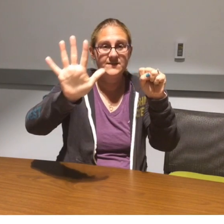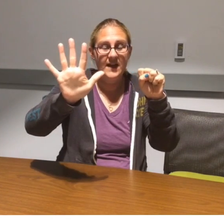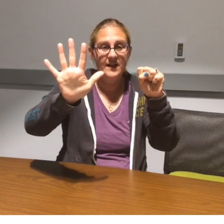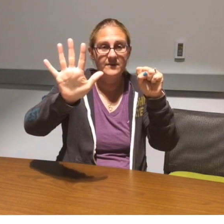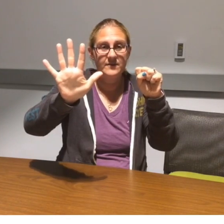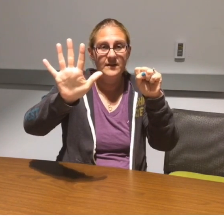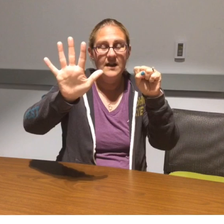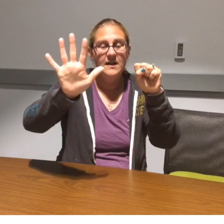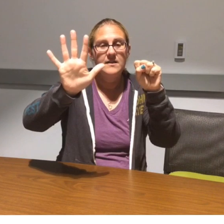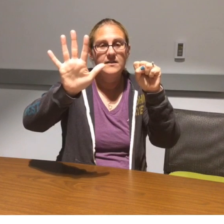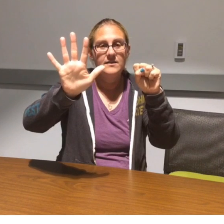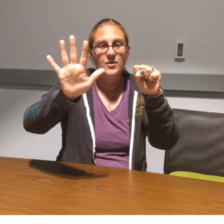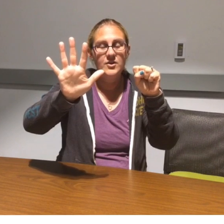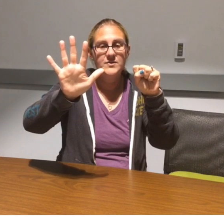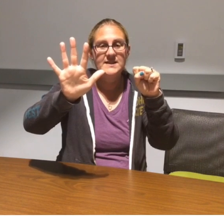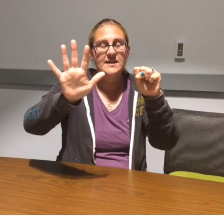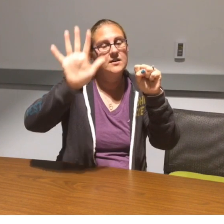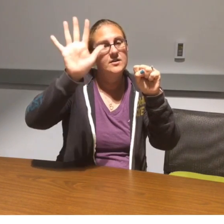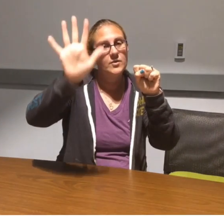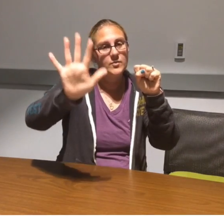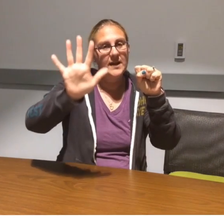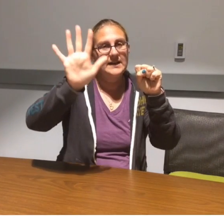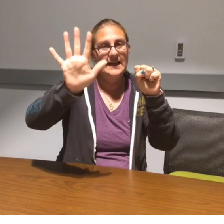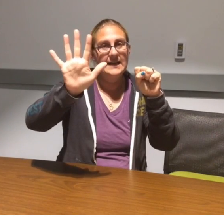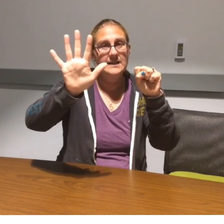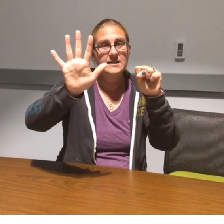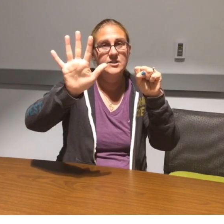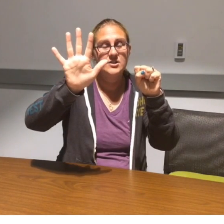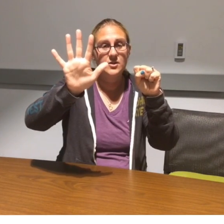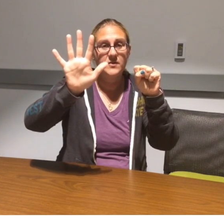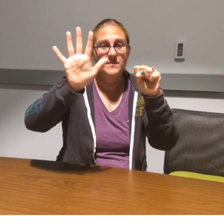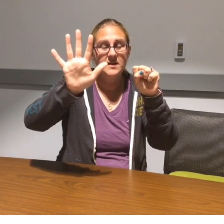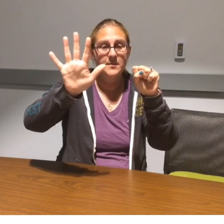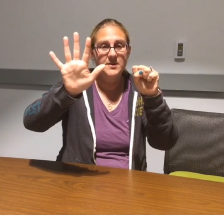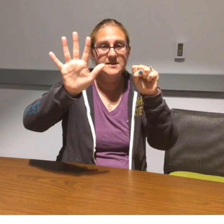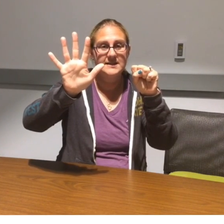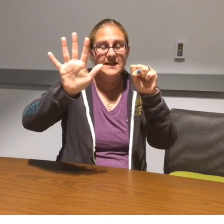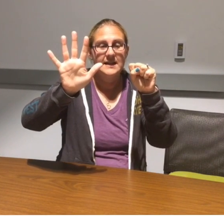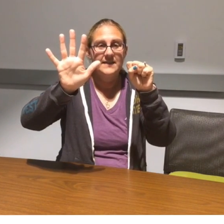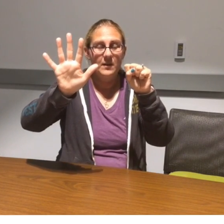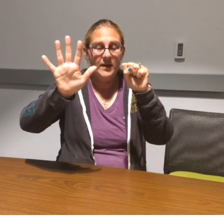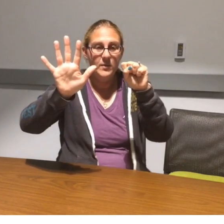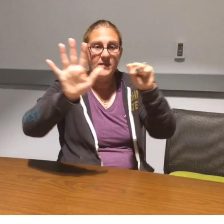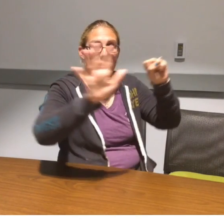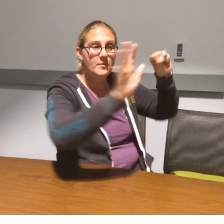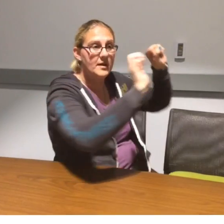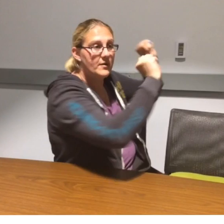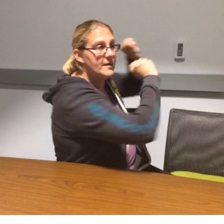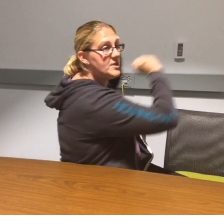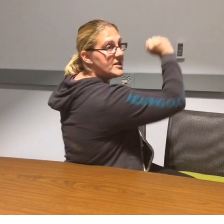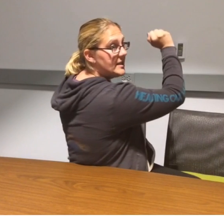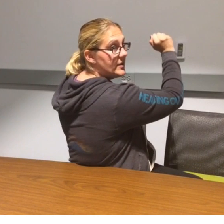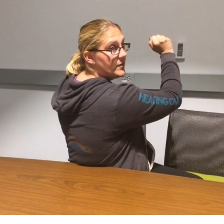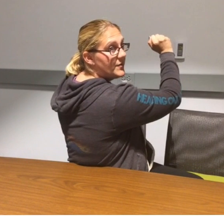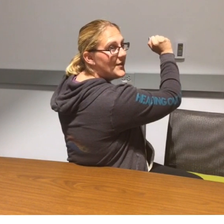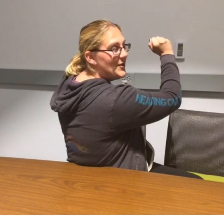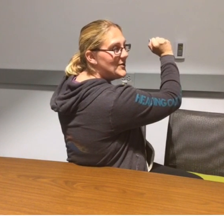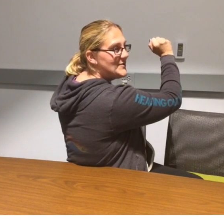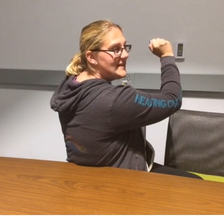five. You're using your right hand to show them the numbers. That way, when they're mirror imaging you, they're using